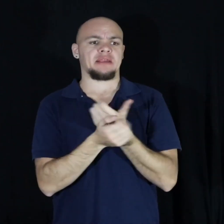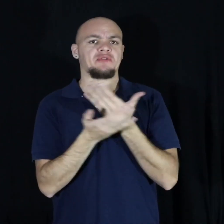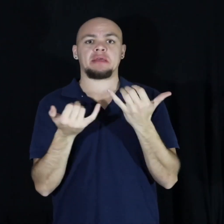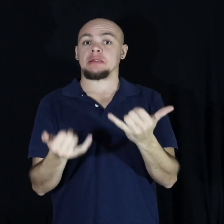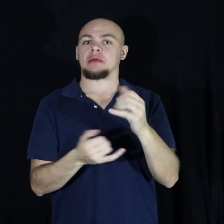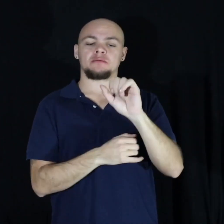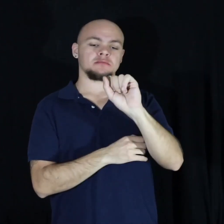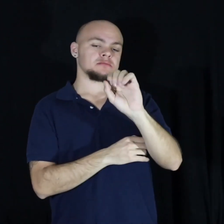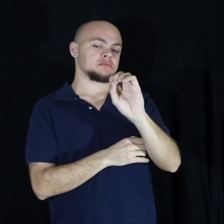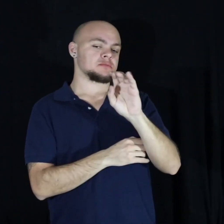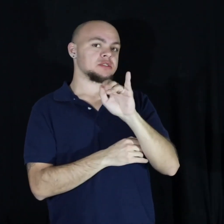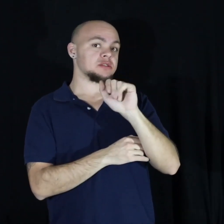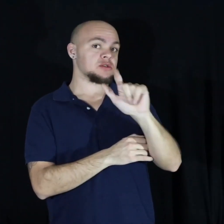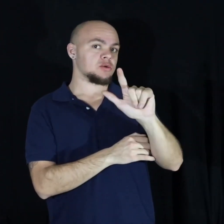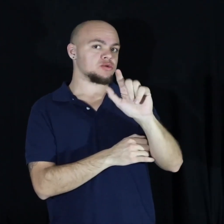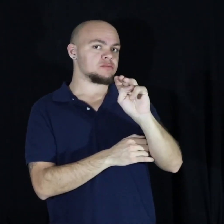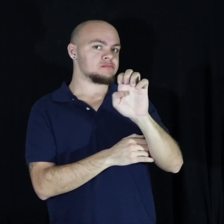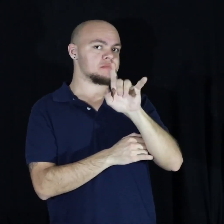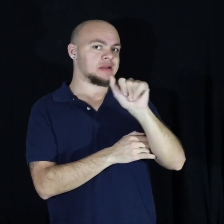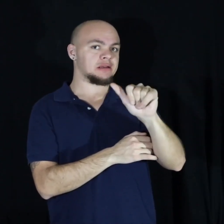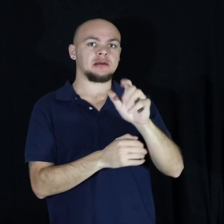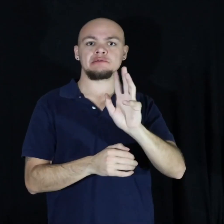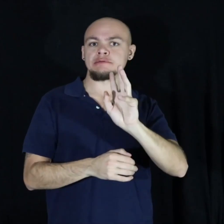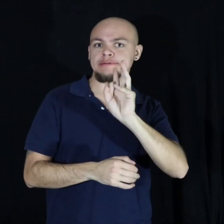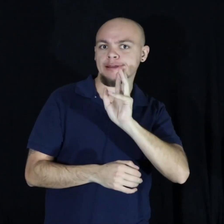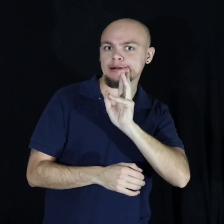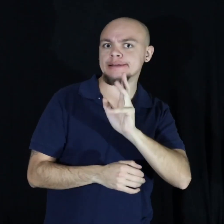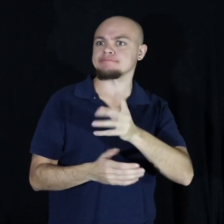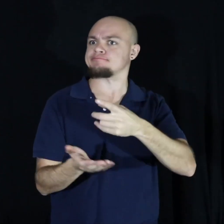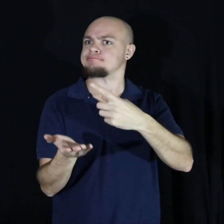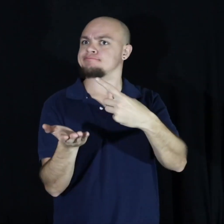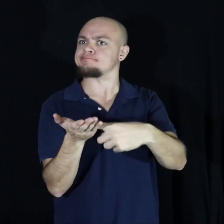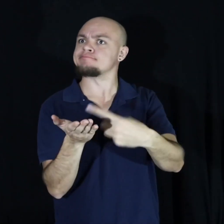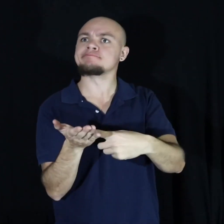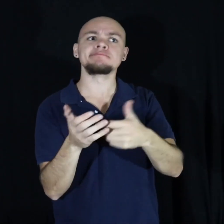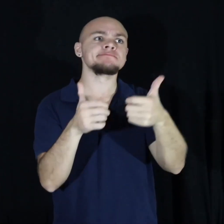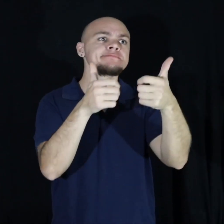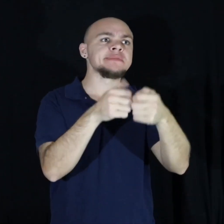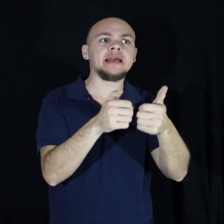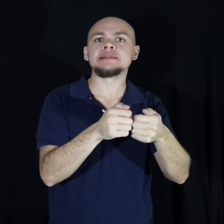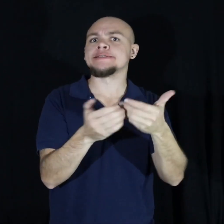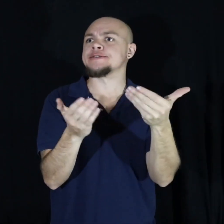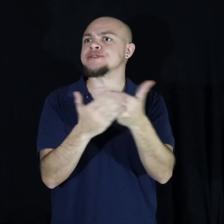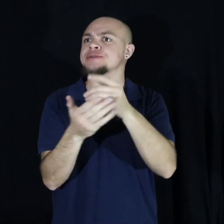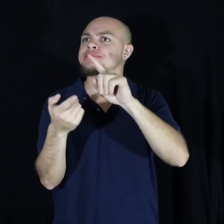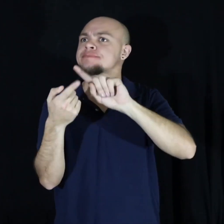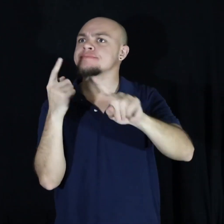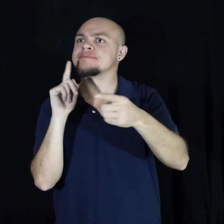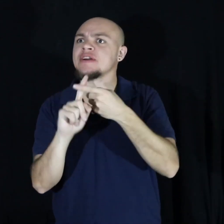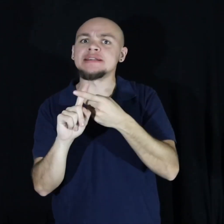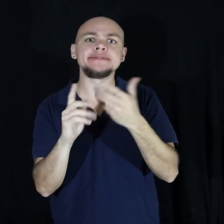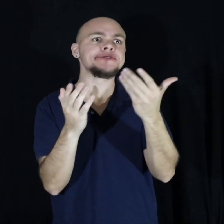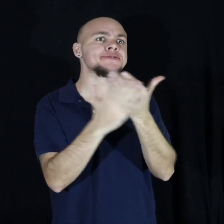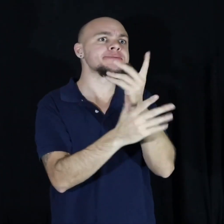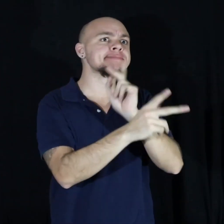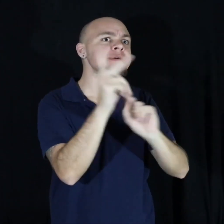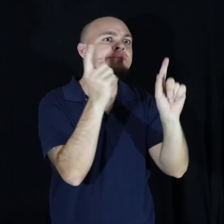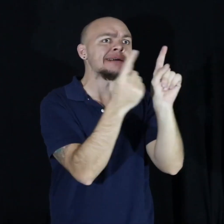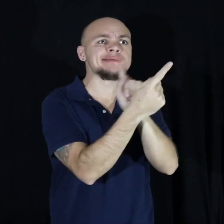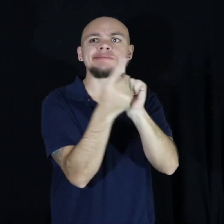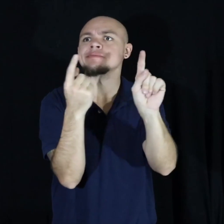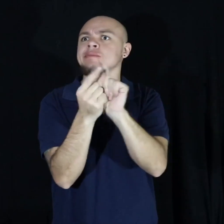talking texting meeting new people making new friends all have been online